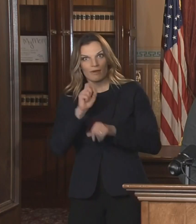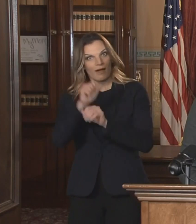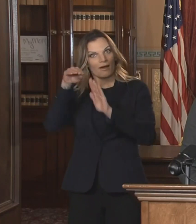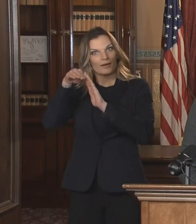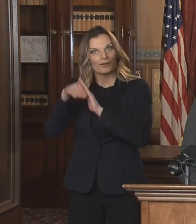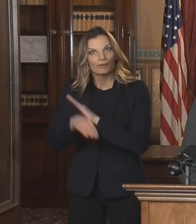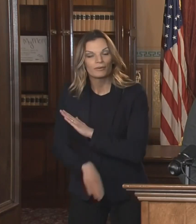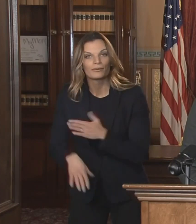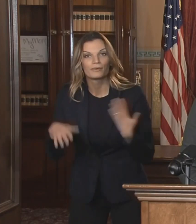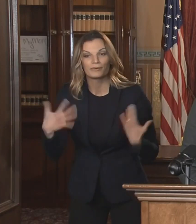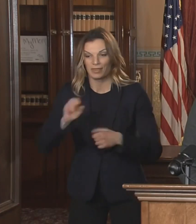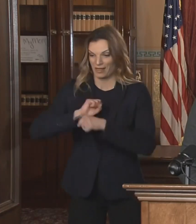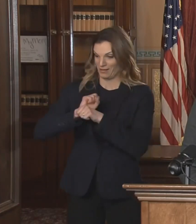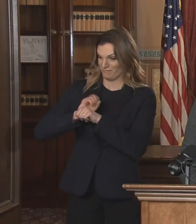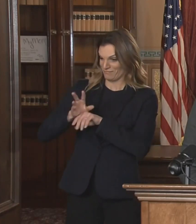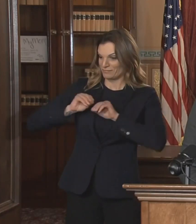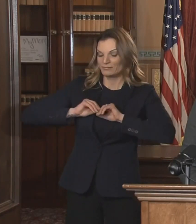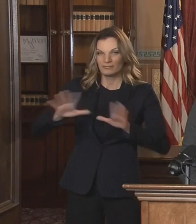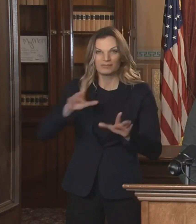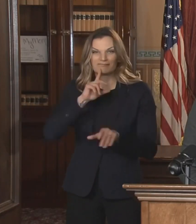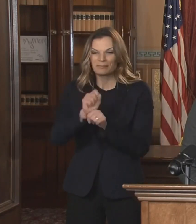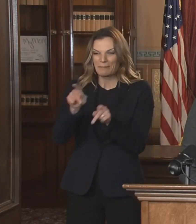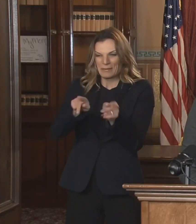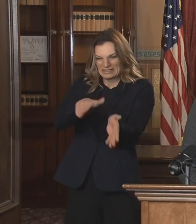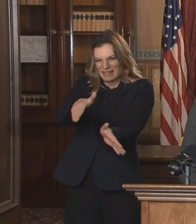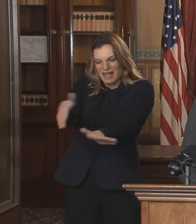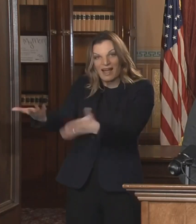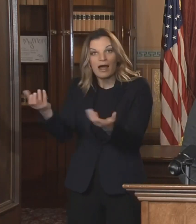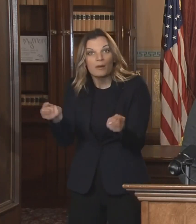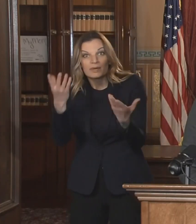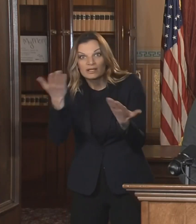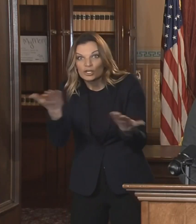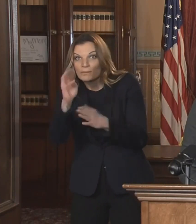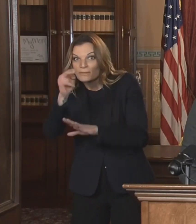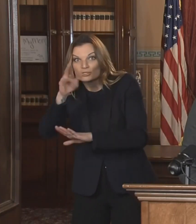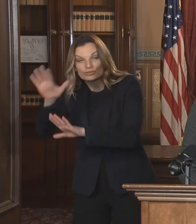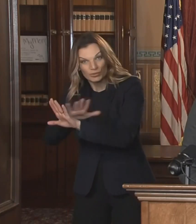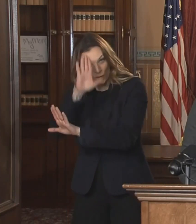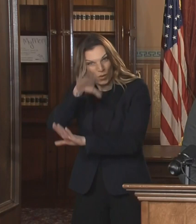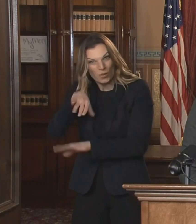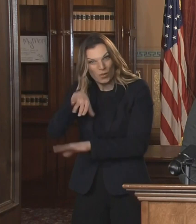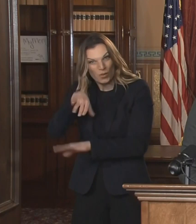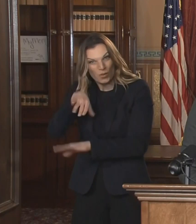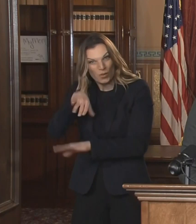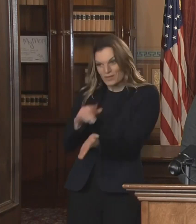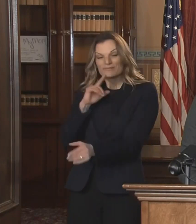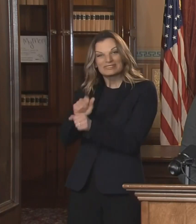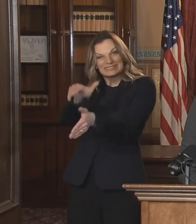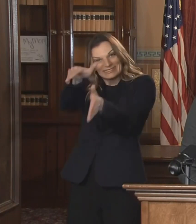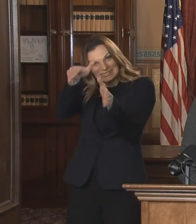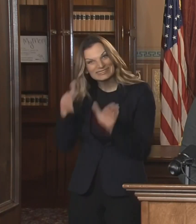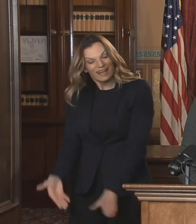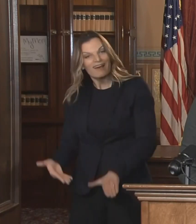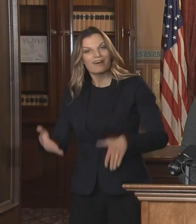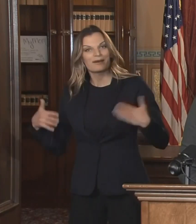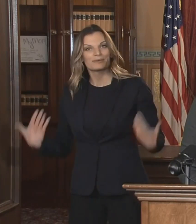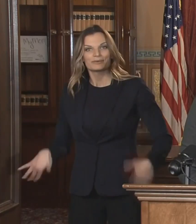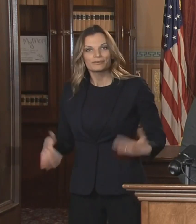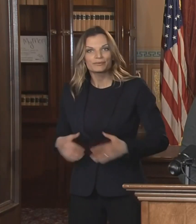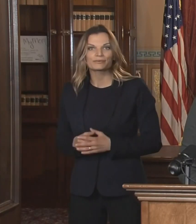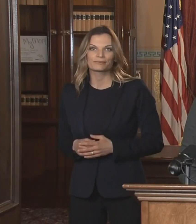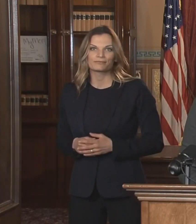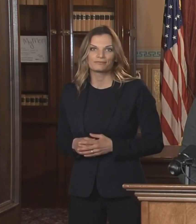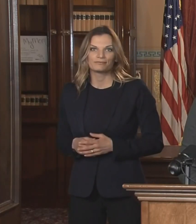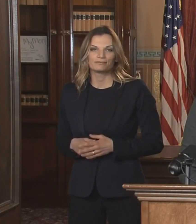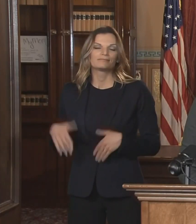and sadly, it has taken the lives of over 9,000 people in our state. This virus, as I've said many